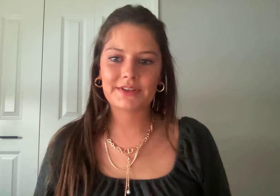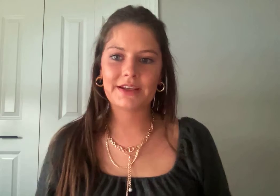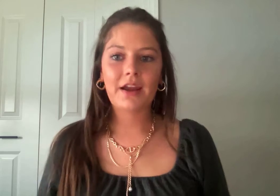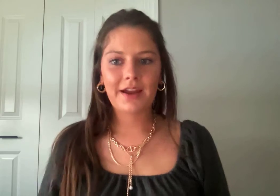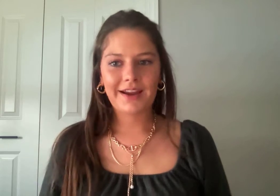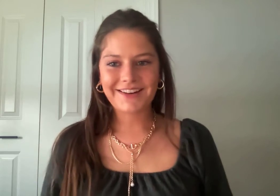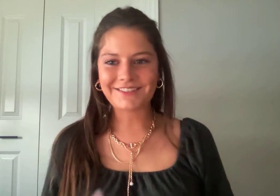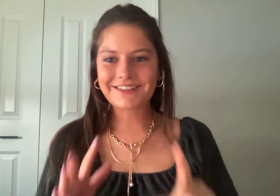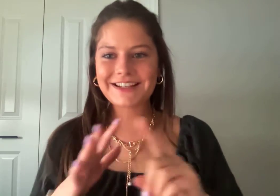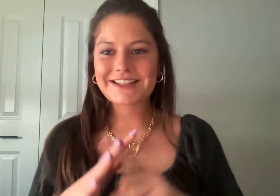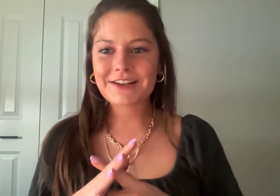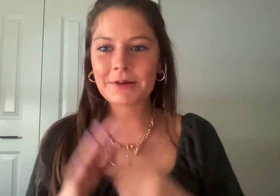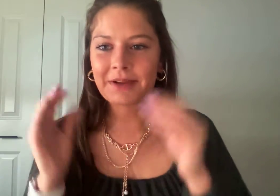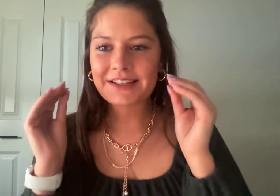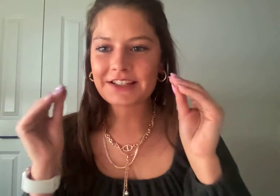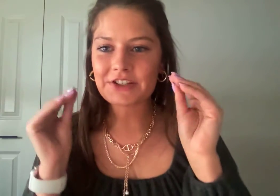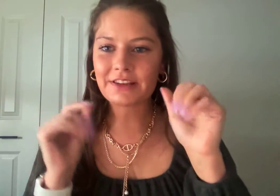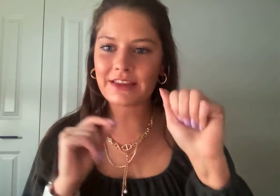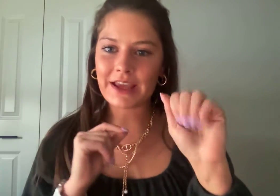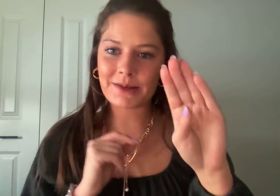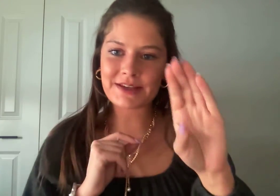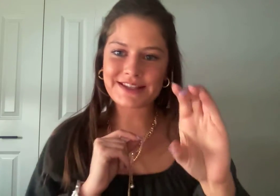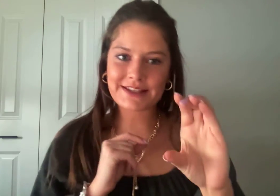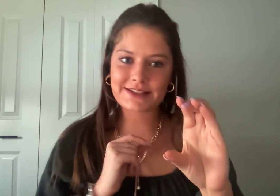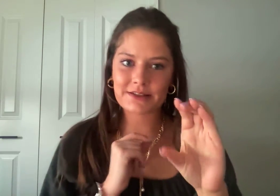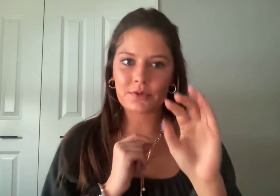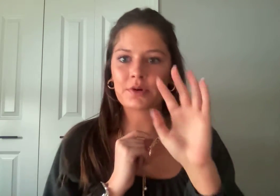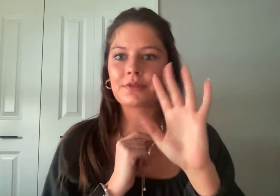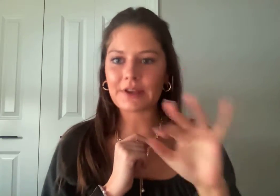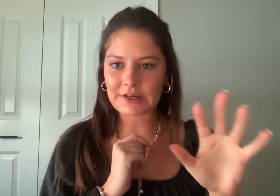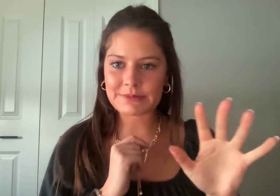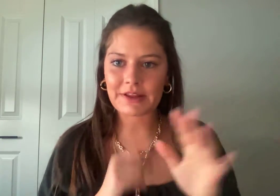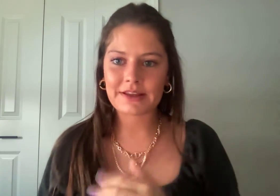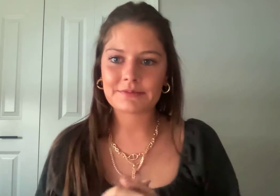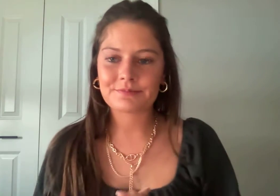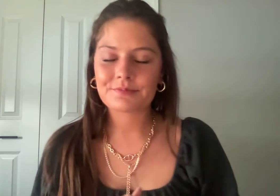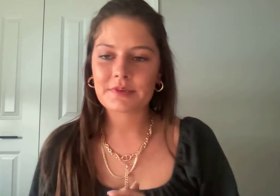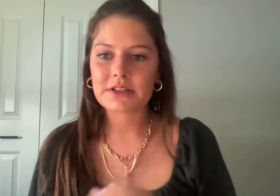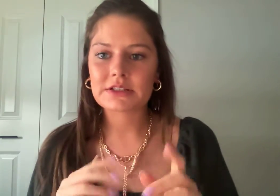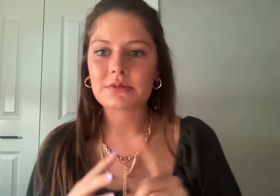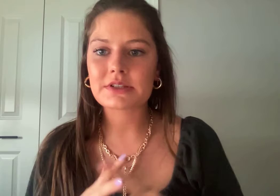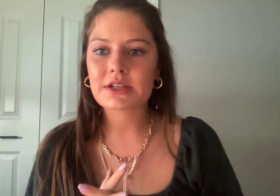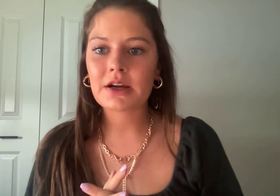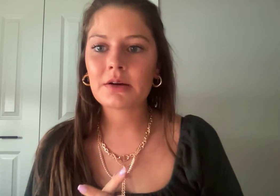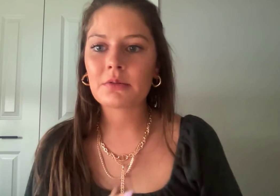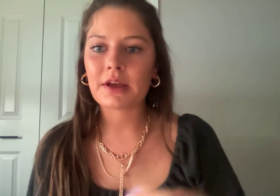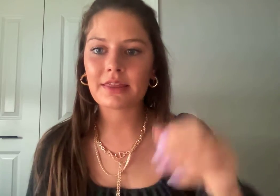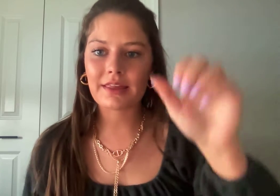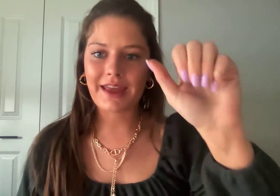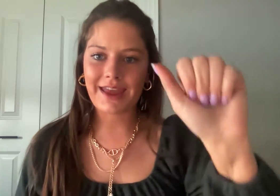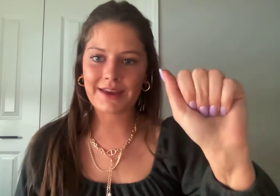Alright, we're going to start by teaching the ABCs, or fingerspelling. So we'll start with A.